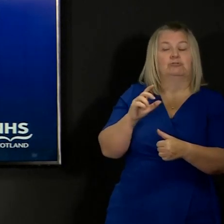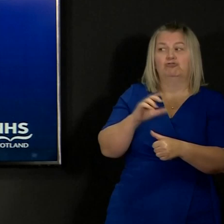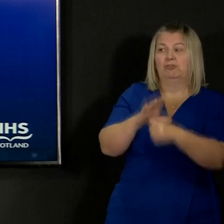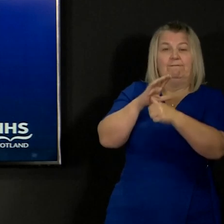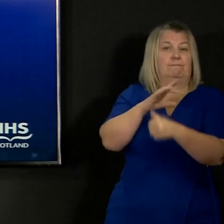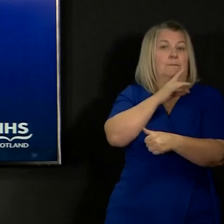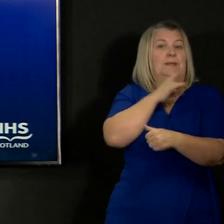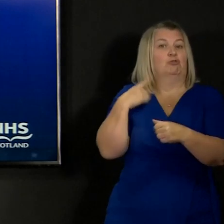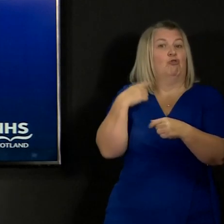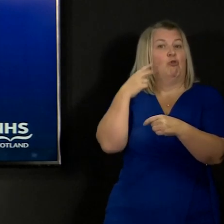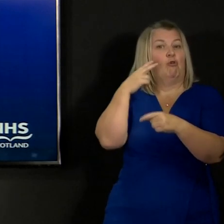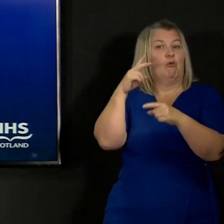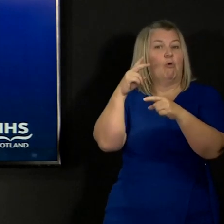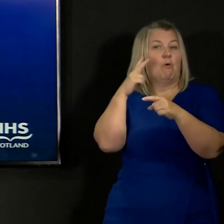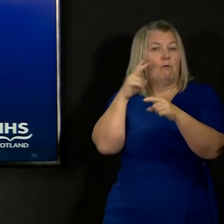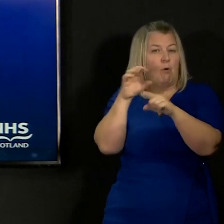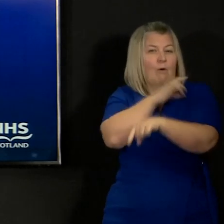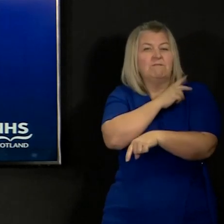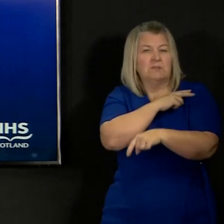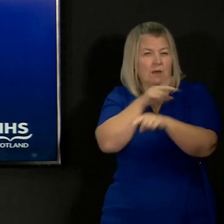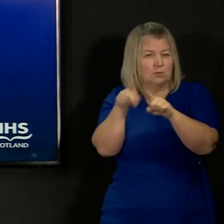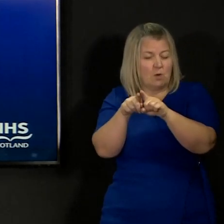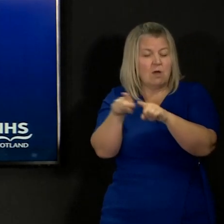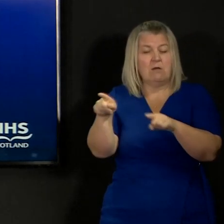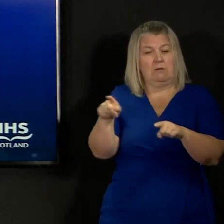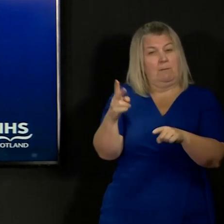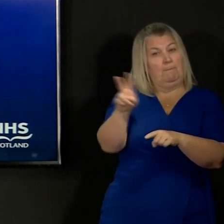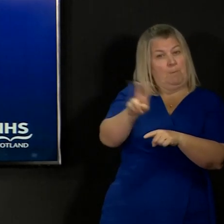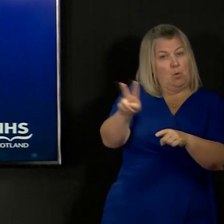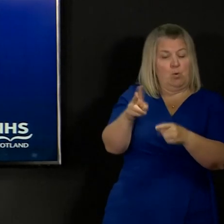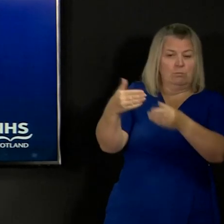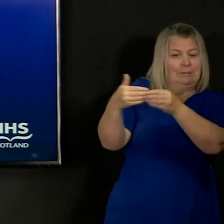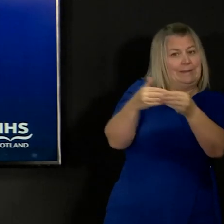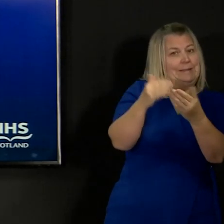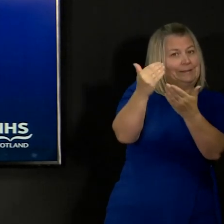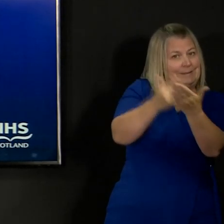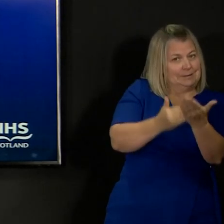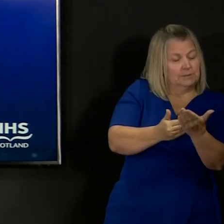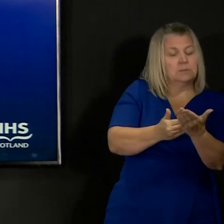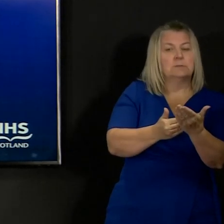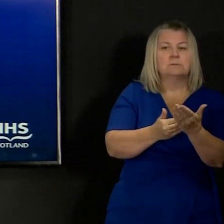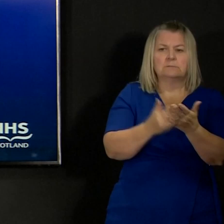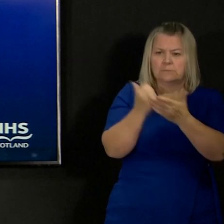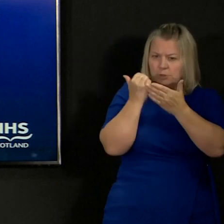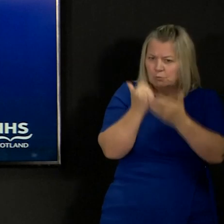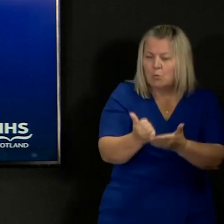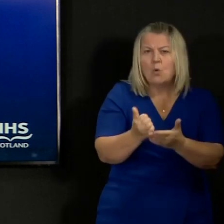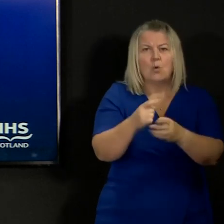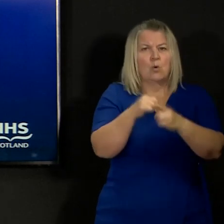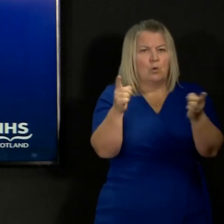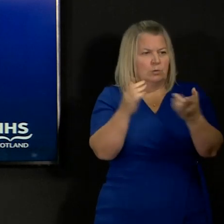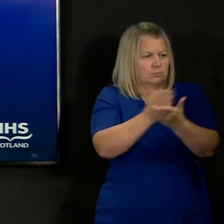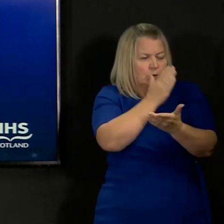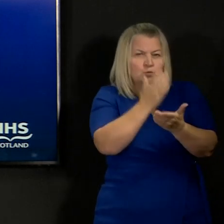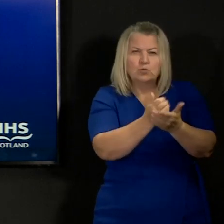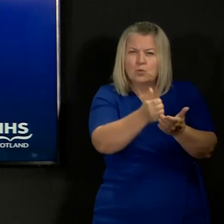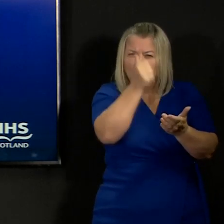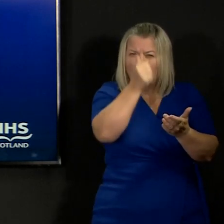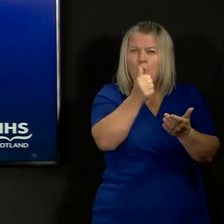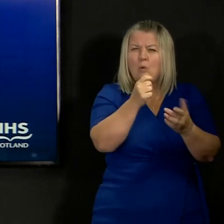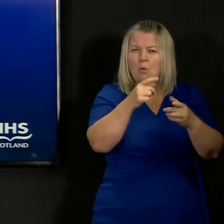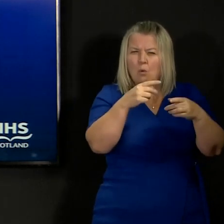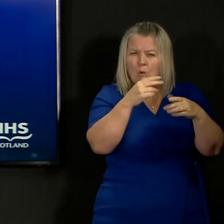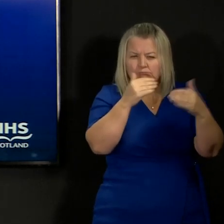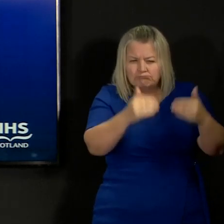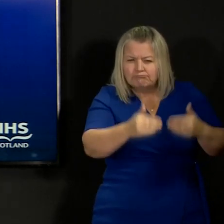further steps we should take in order to be absolutely sure that we are mitigating and